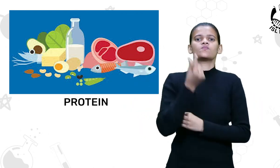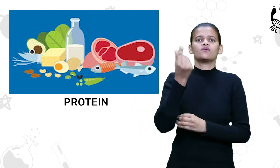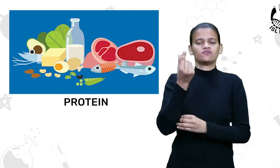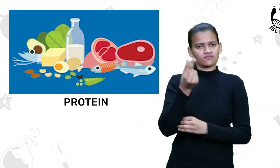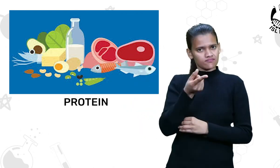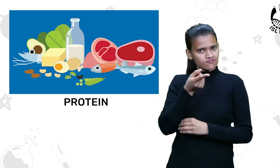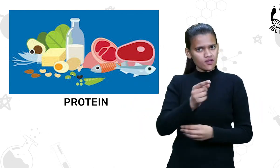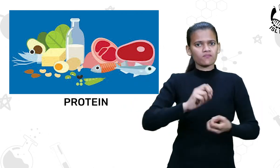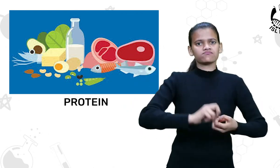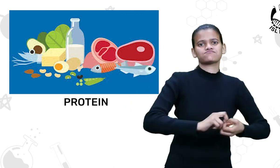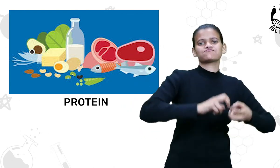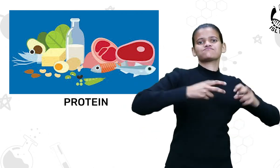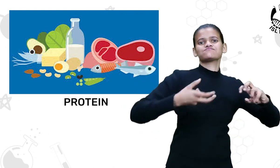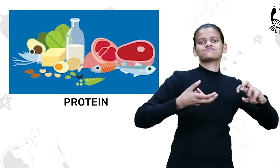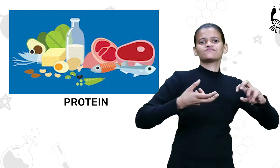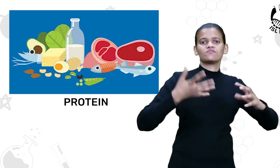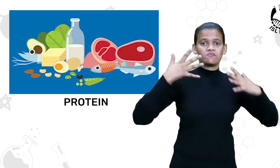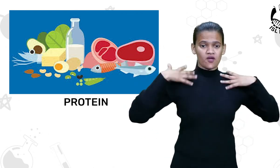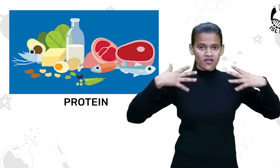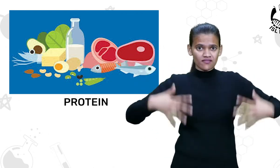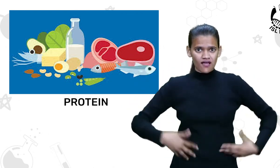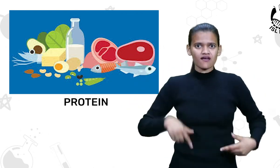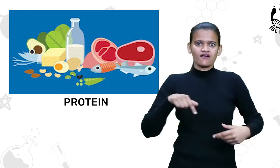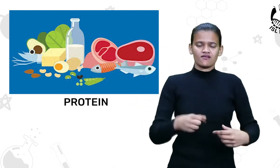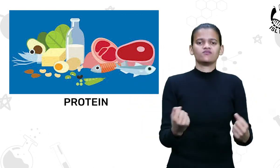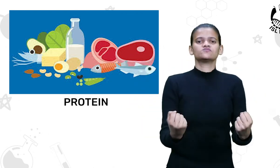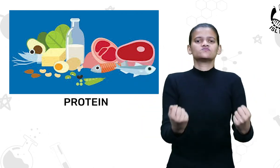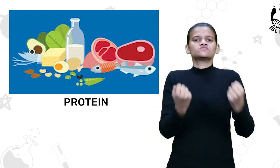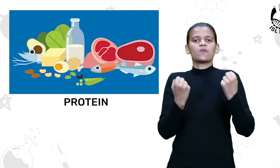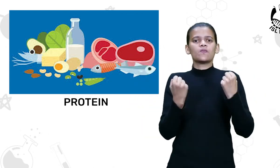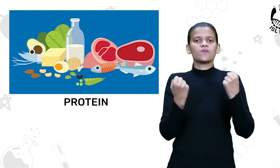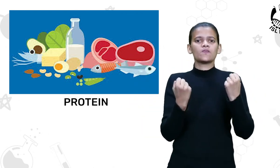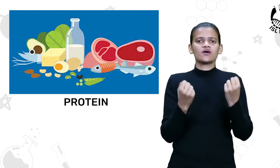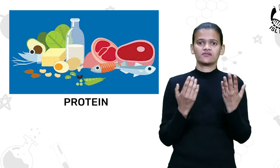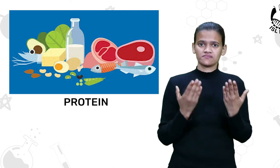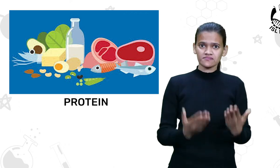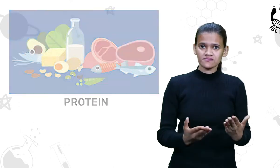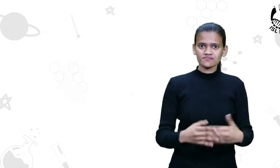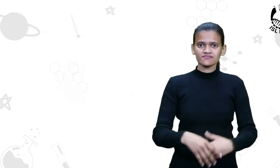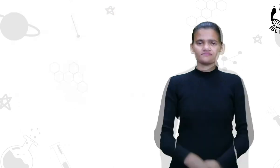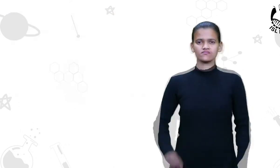animal products, though is also presented in other sources.